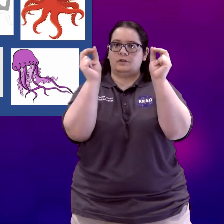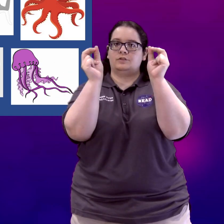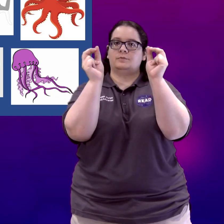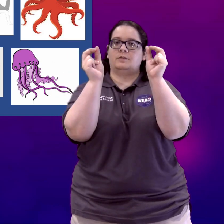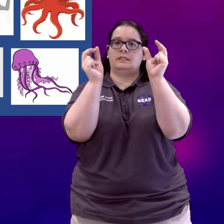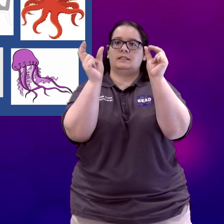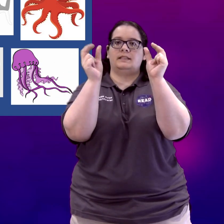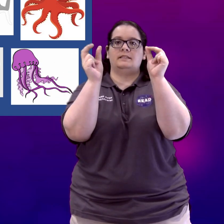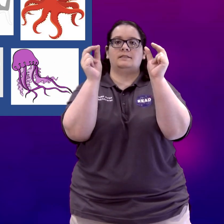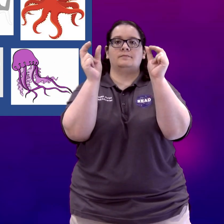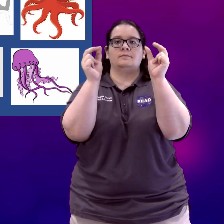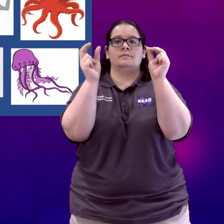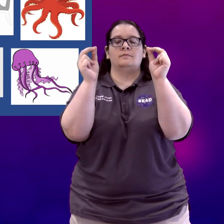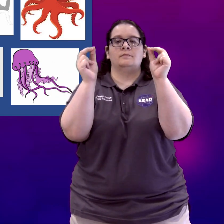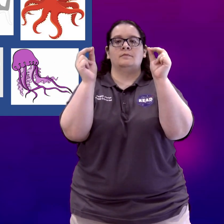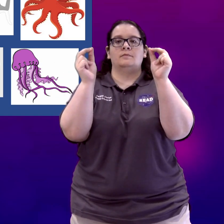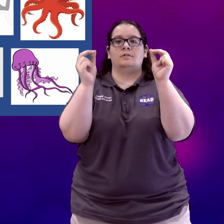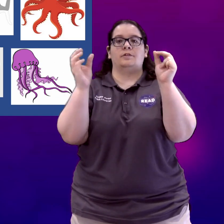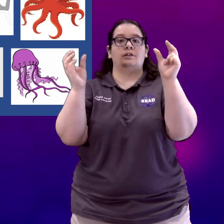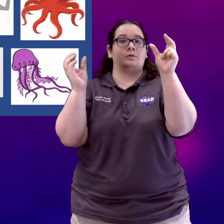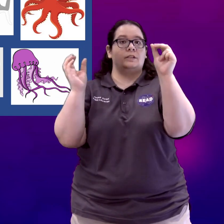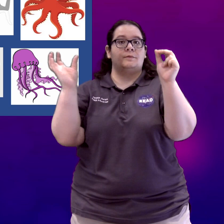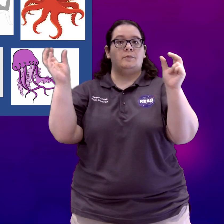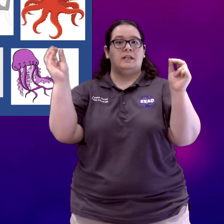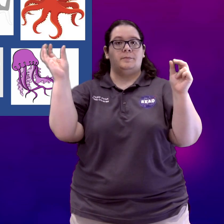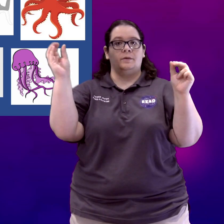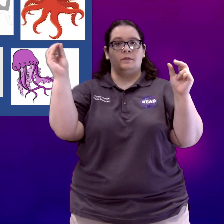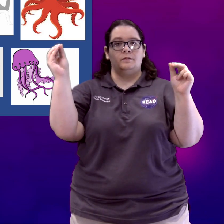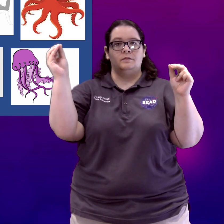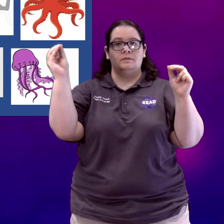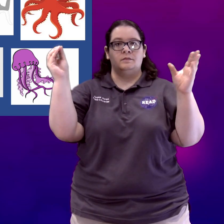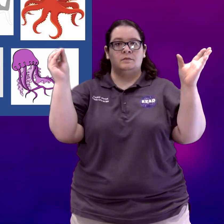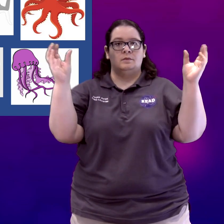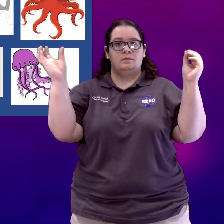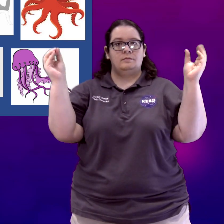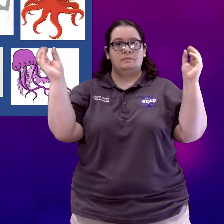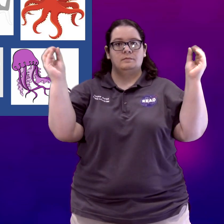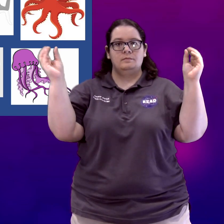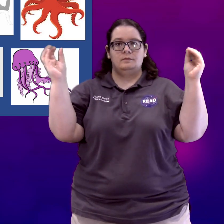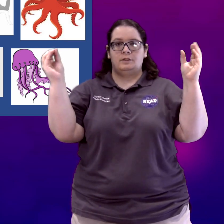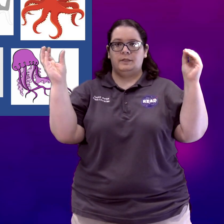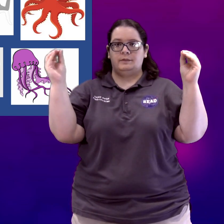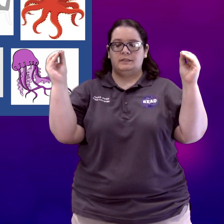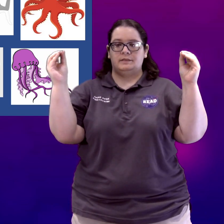can do small ones like this. Or you can do a small one and a big one. Or two big ones.